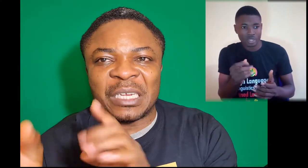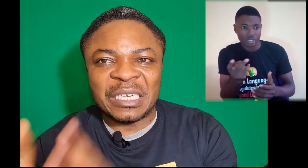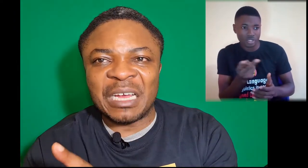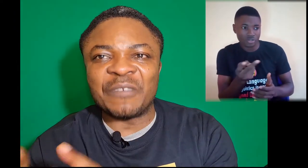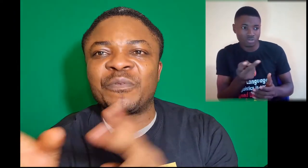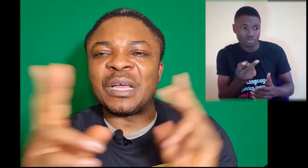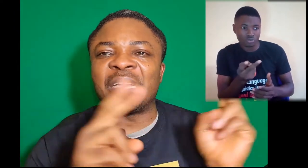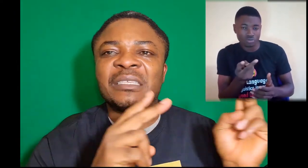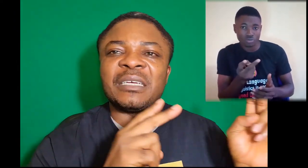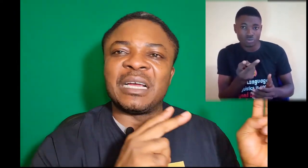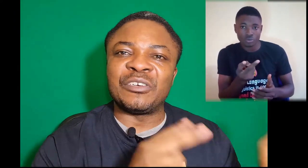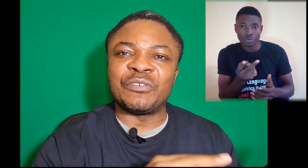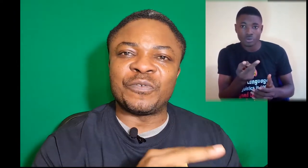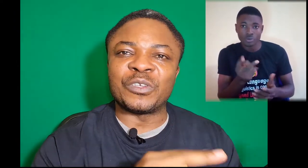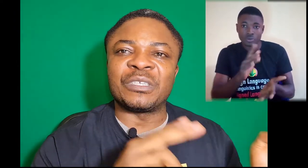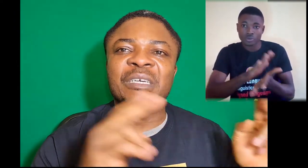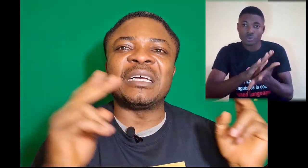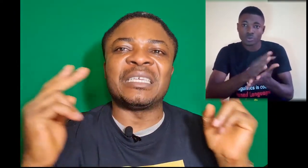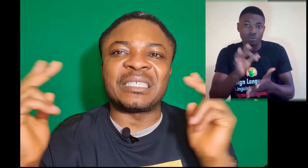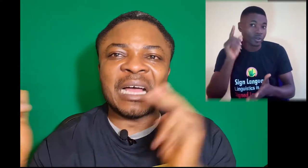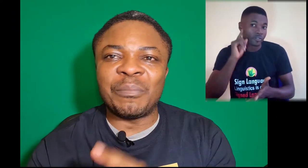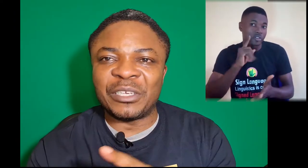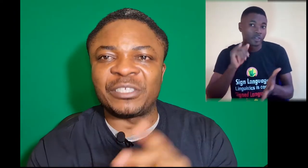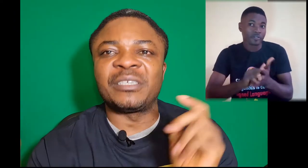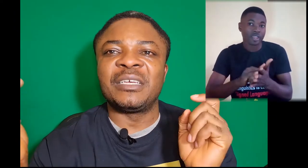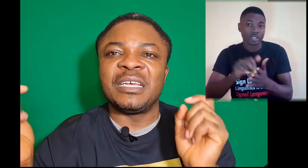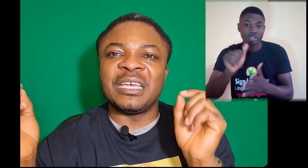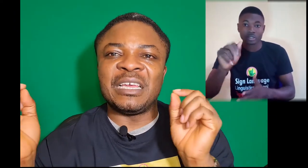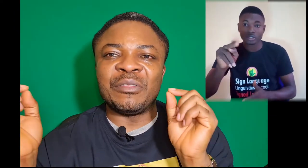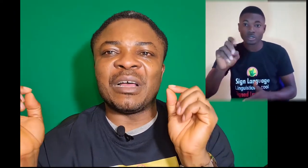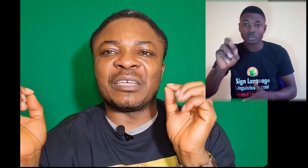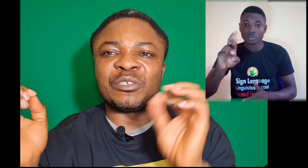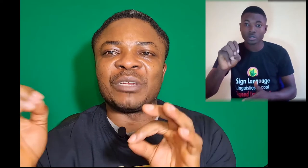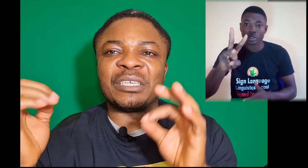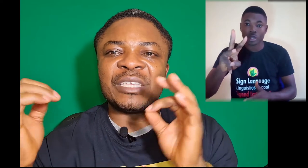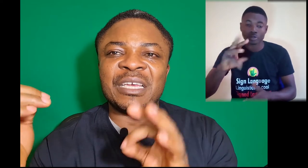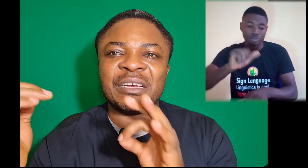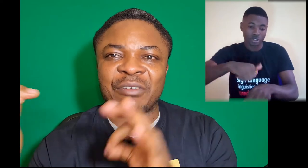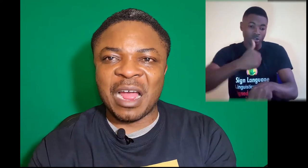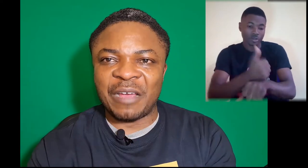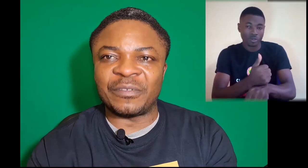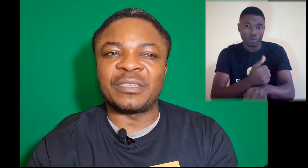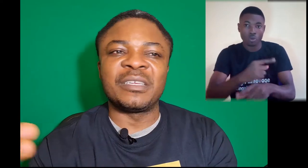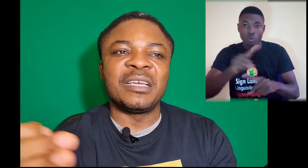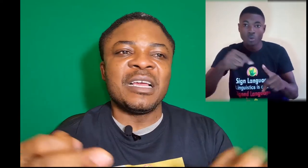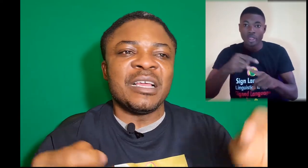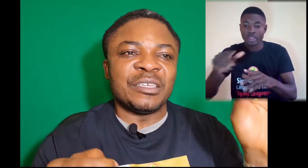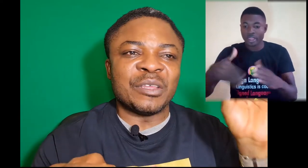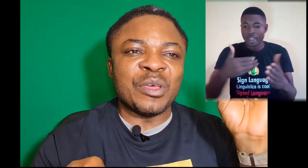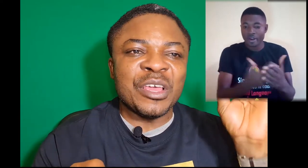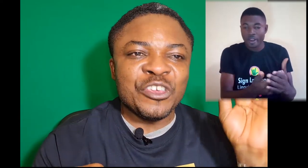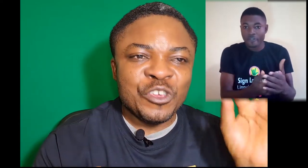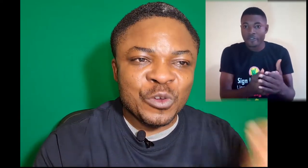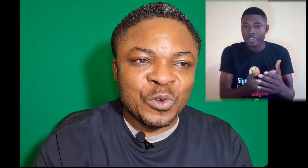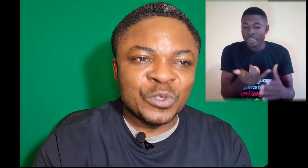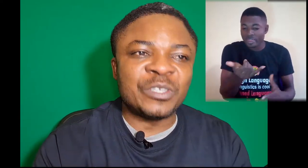the deaf that Andrew Foster established in as soon as he arrived, he said they used